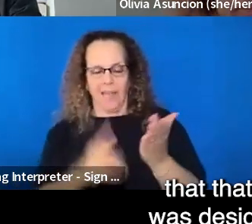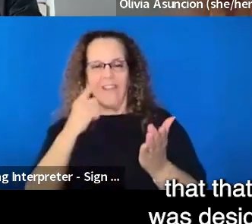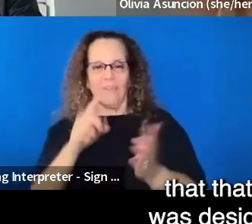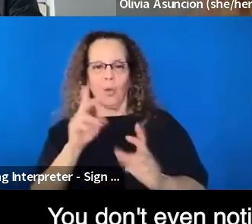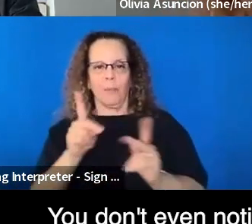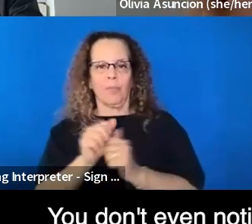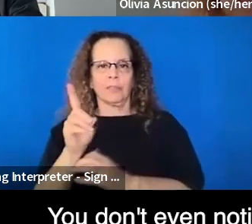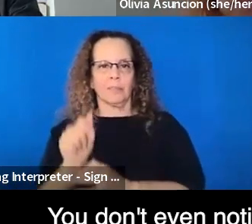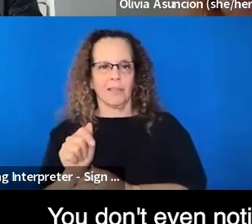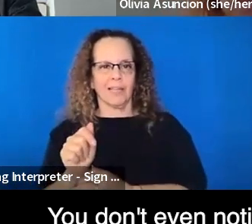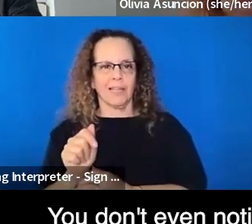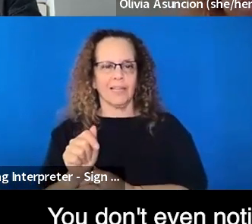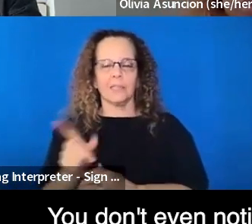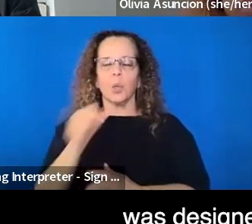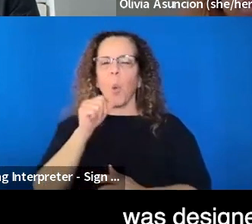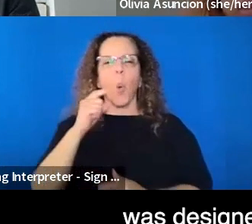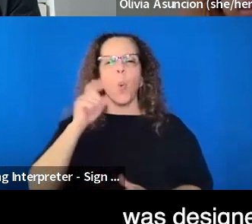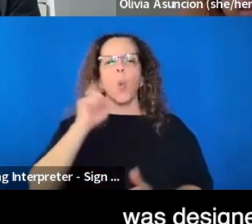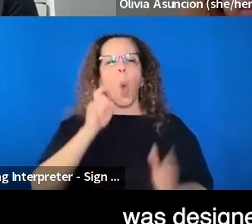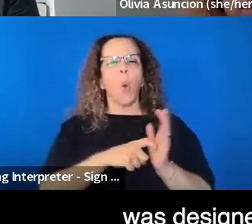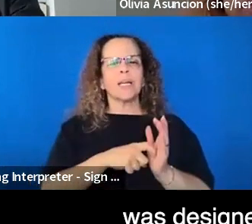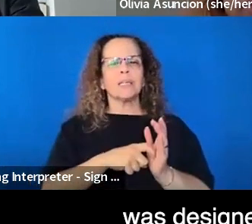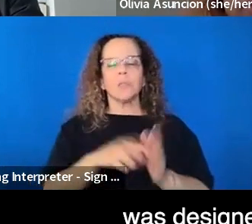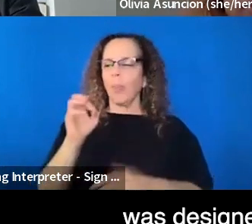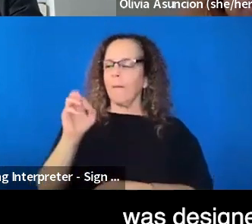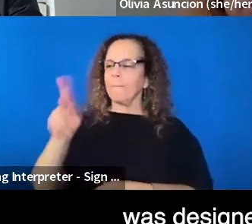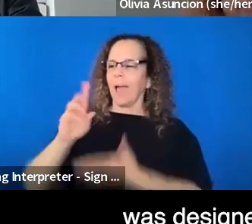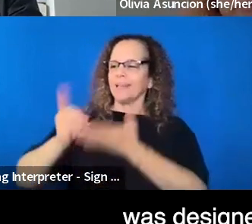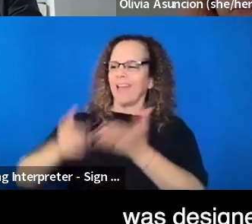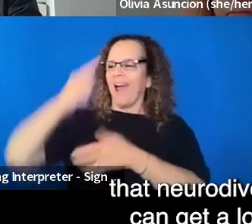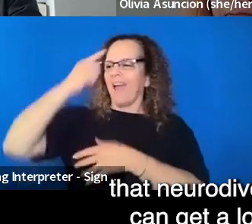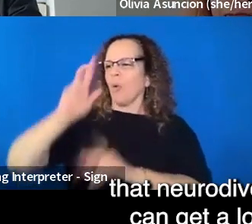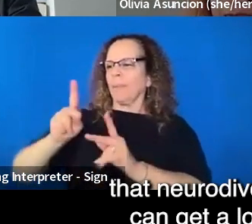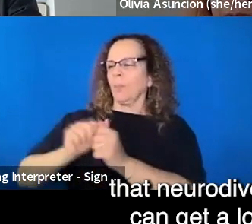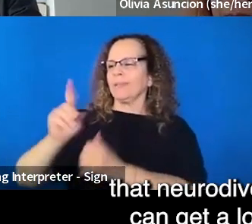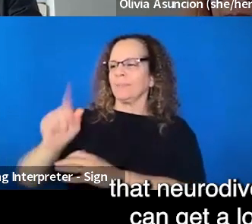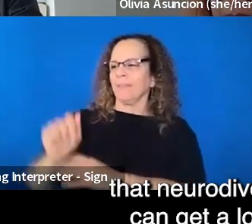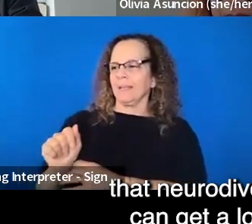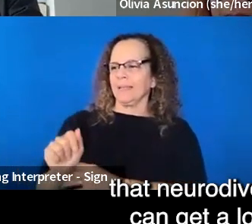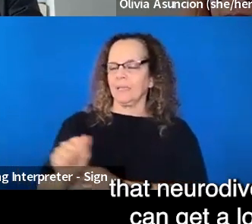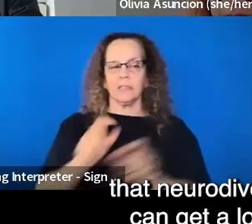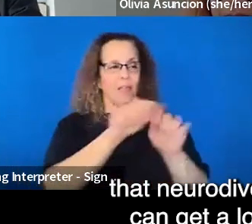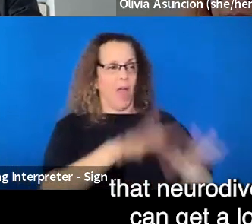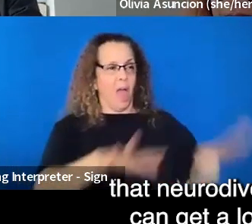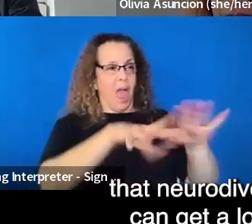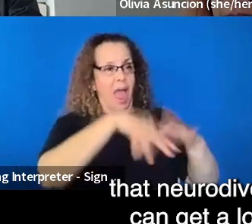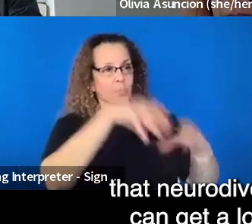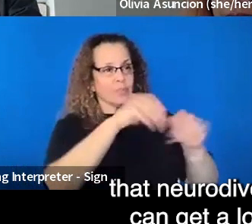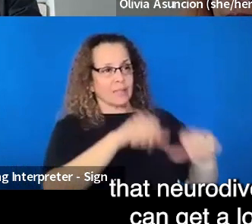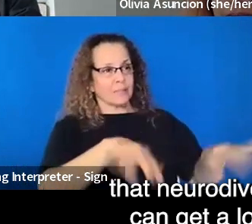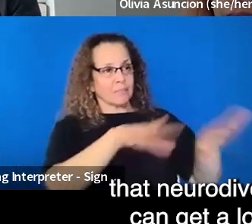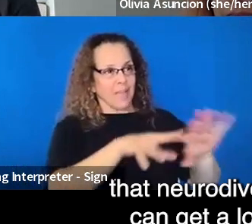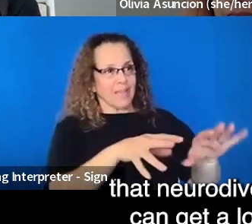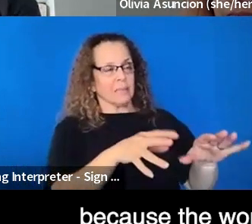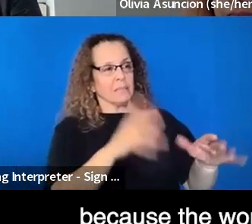designed with you. don't even notice that banking service was designed in such a way that neurodivergent individuals can get a loan more